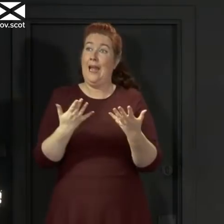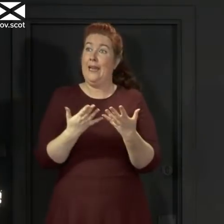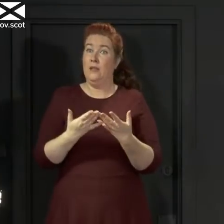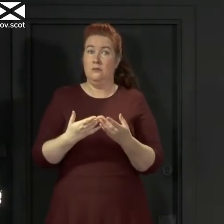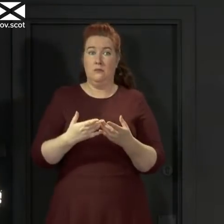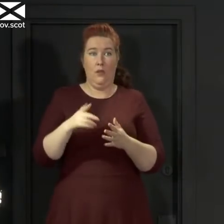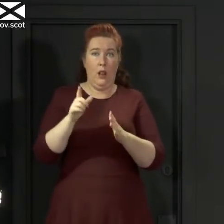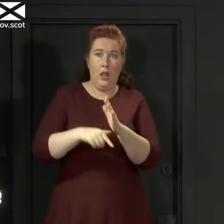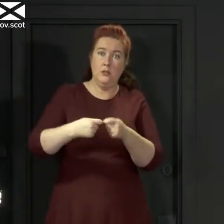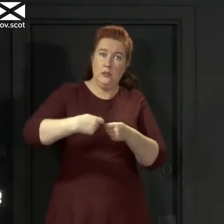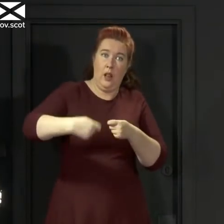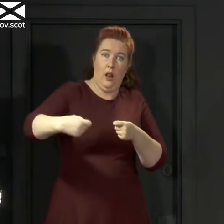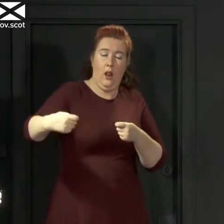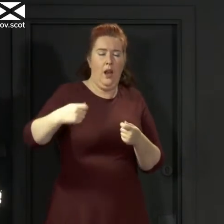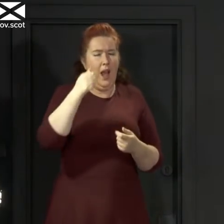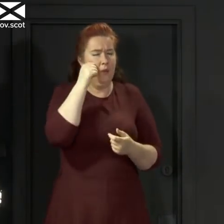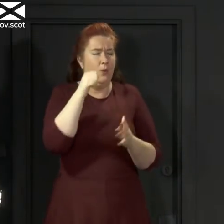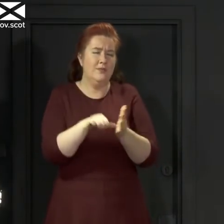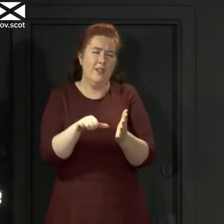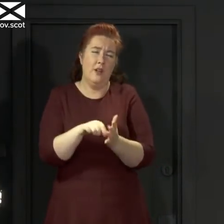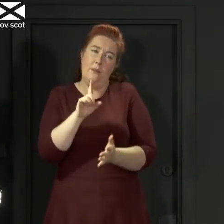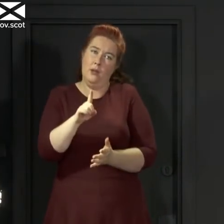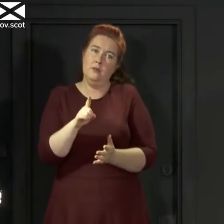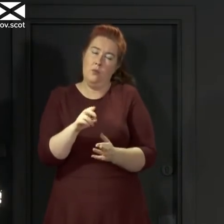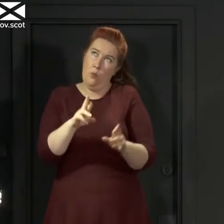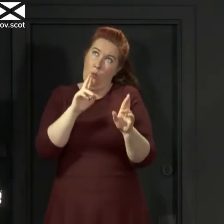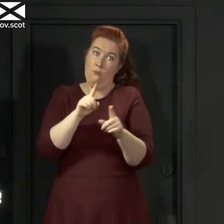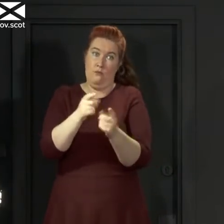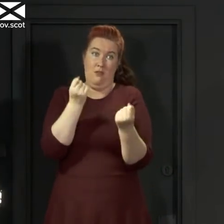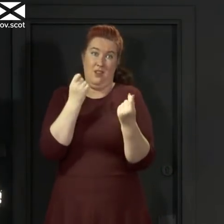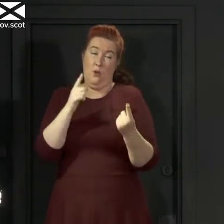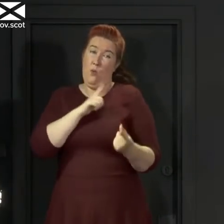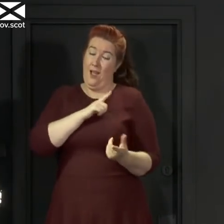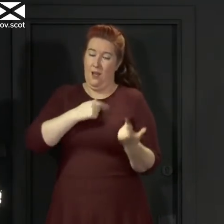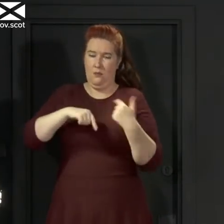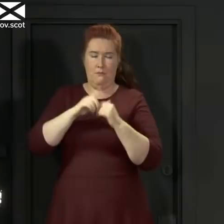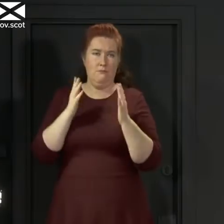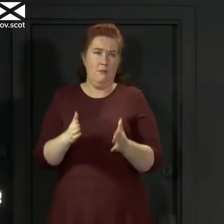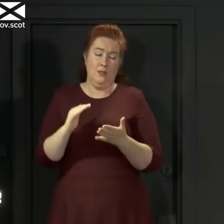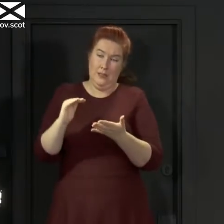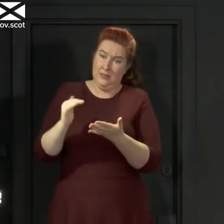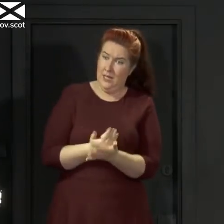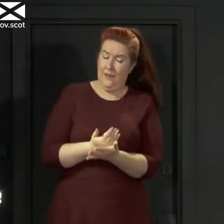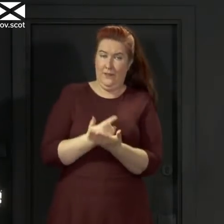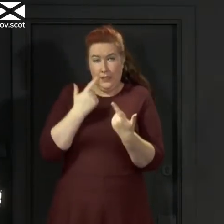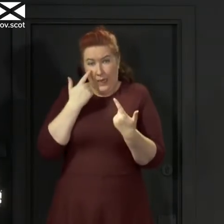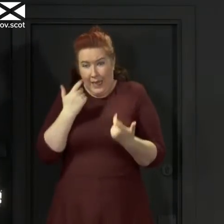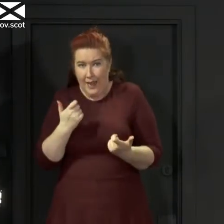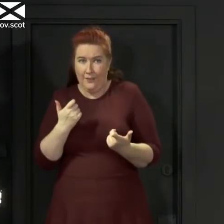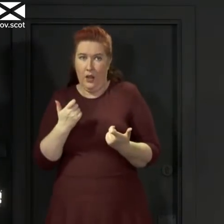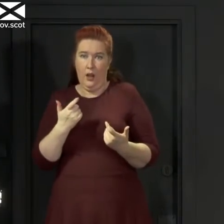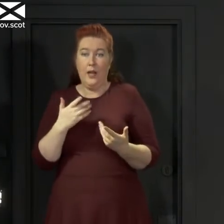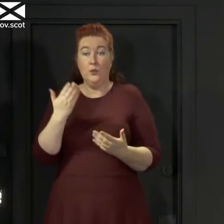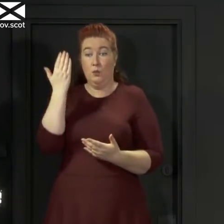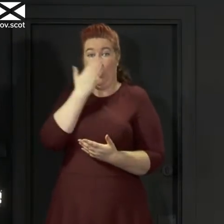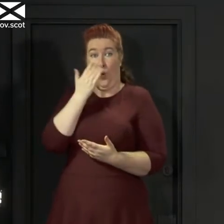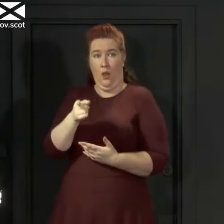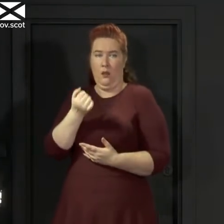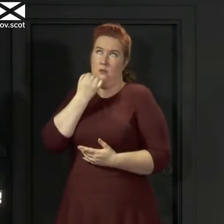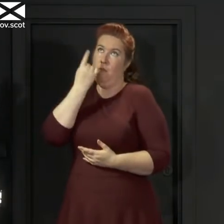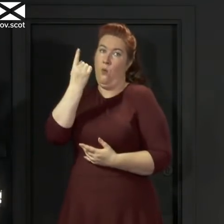for you. But I also hope you will understand why we need to act safely and cautiously and prioritise the reopening of schools.